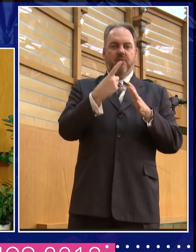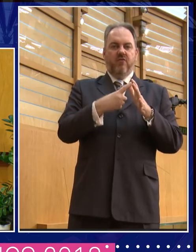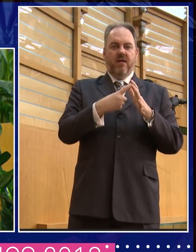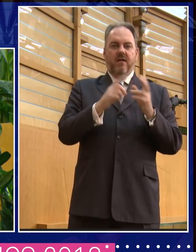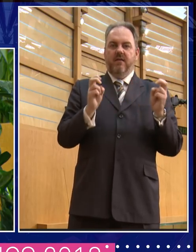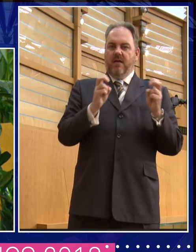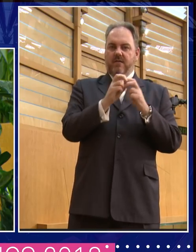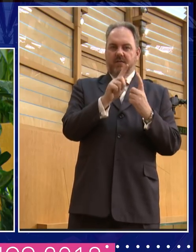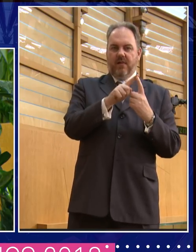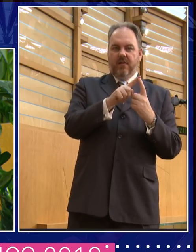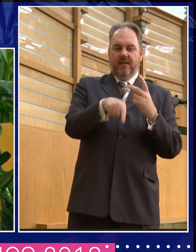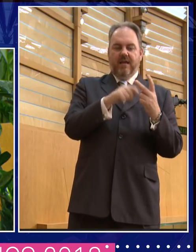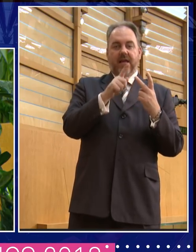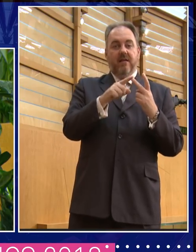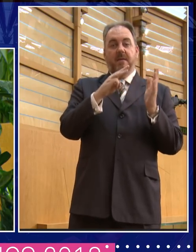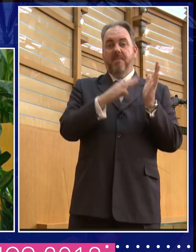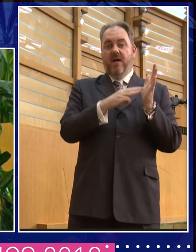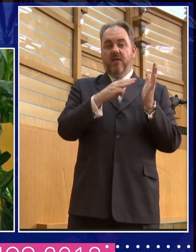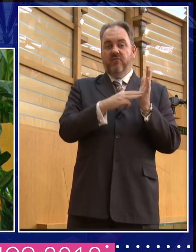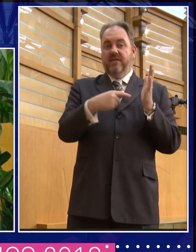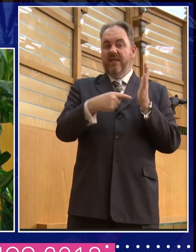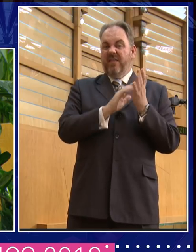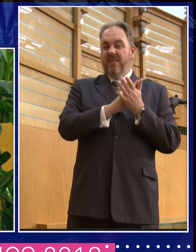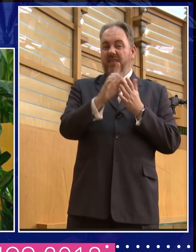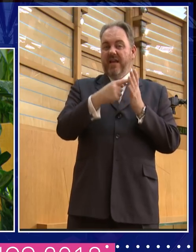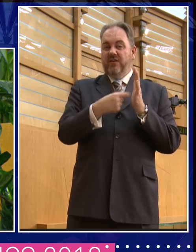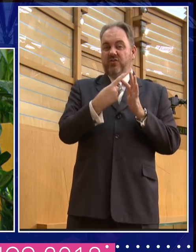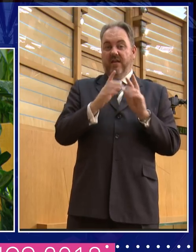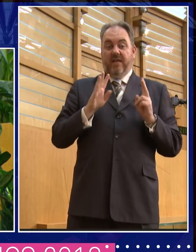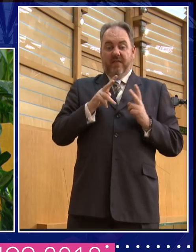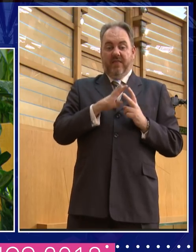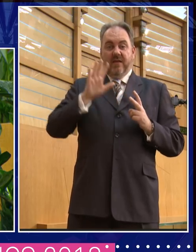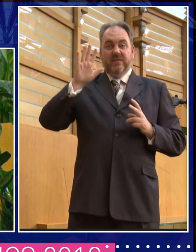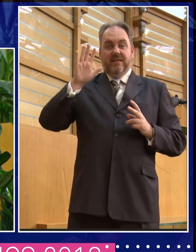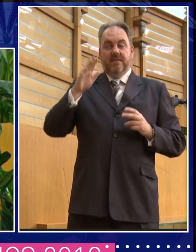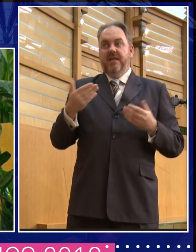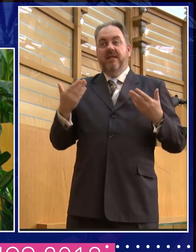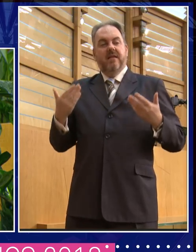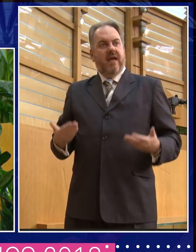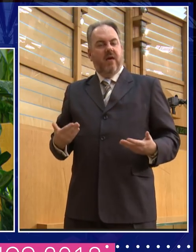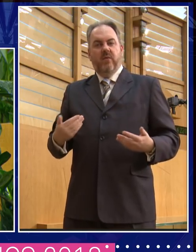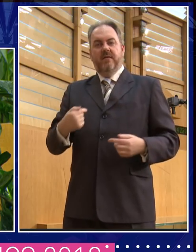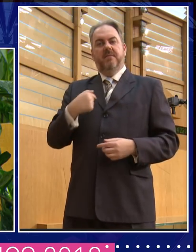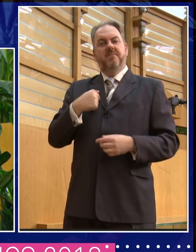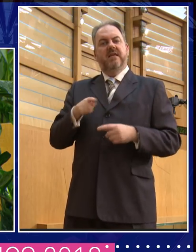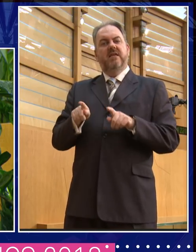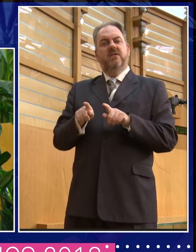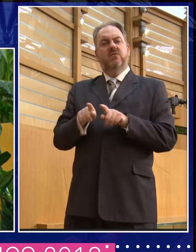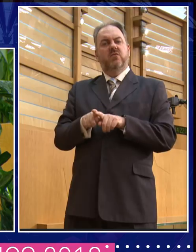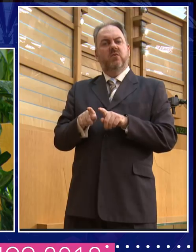so, you know, I, can do the optimistic story. But then you come to something like Me Too. And,